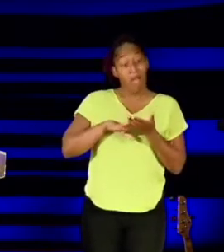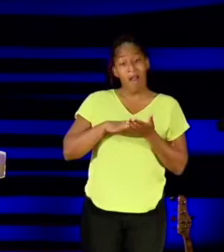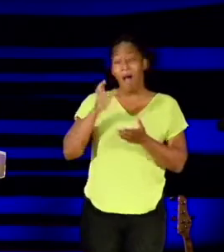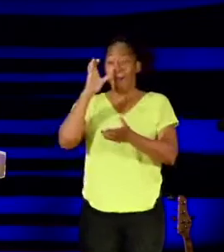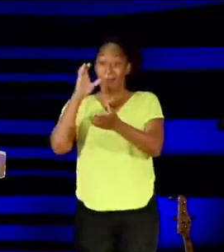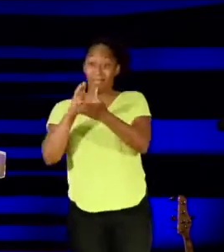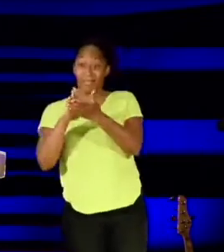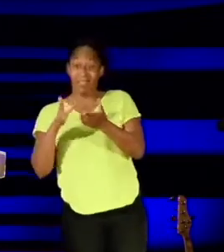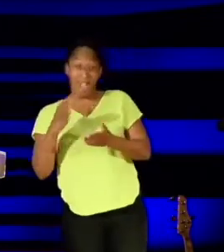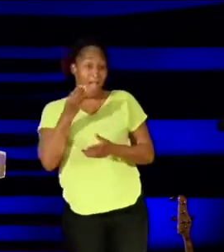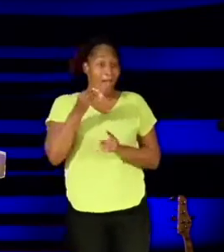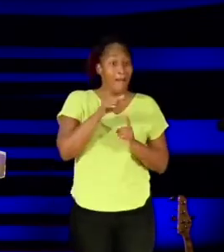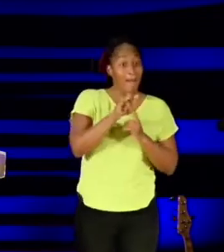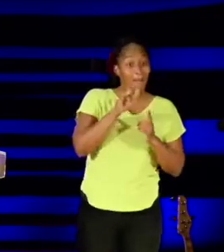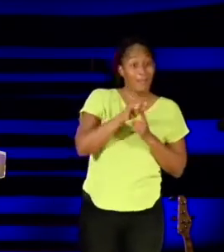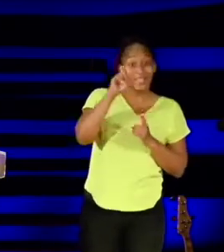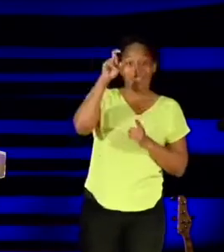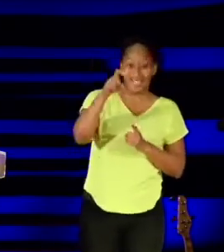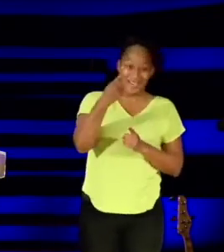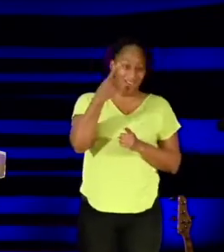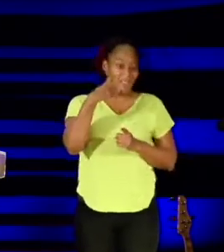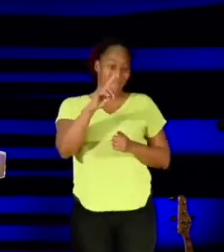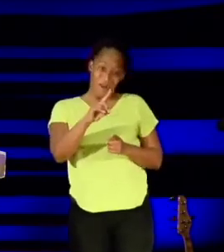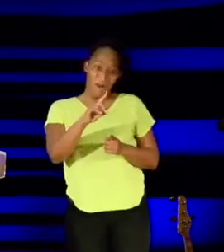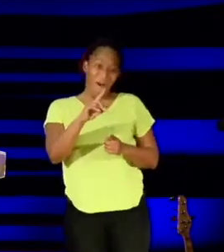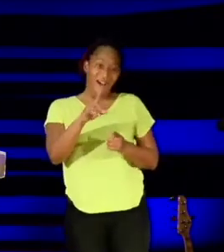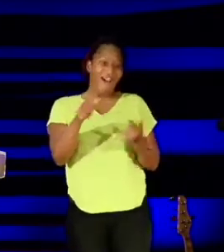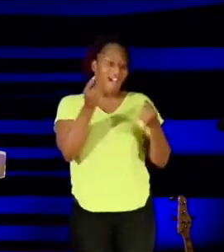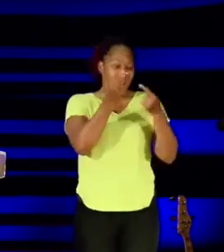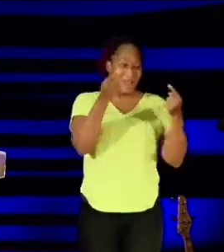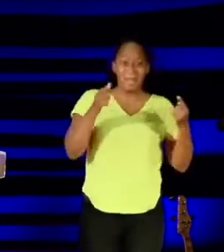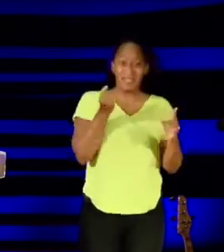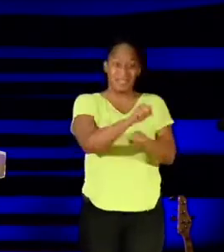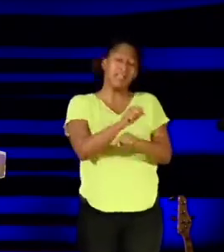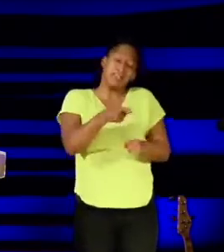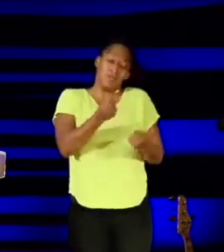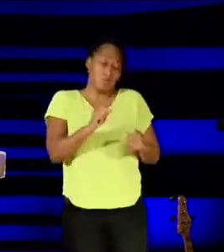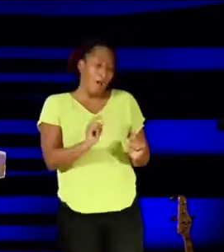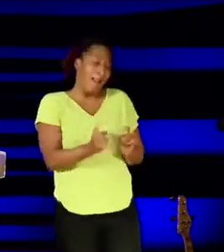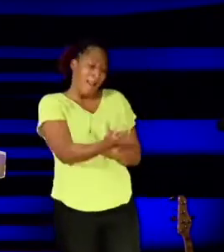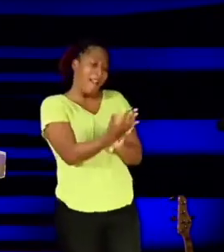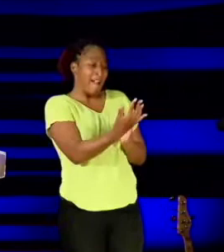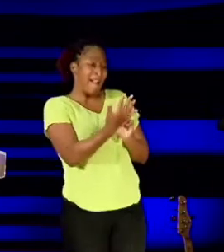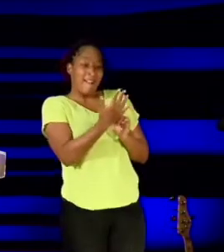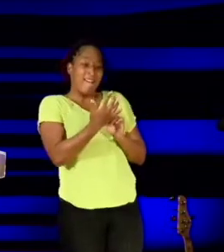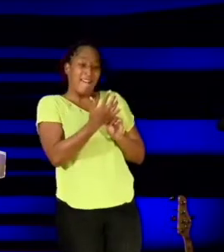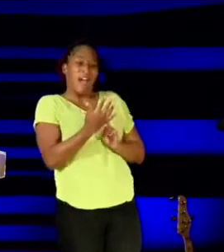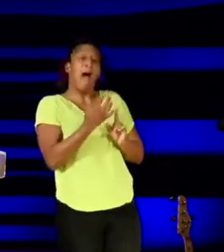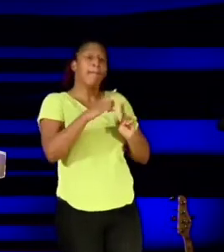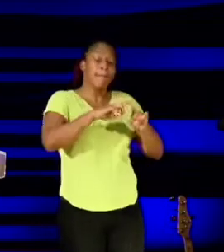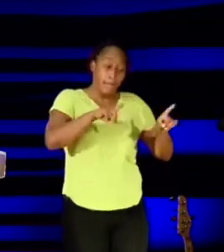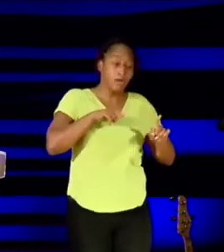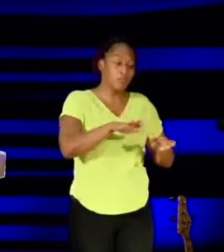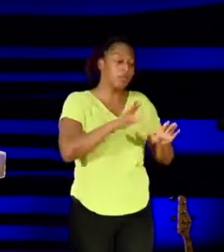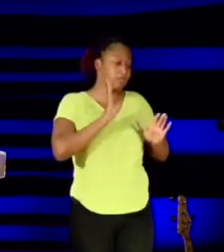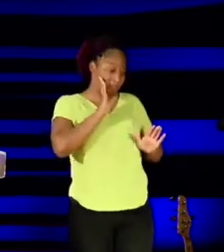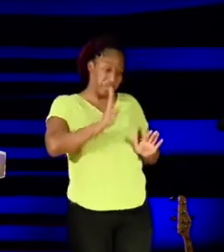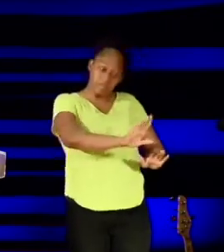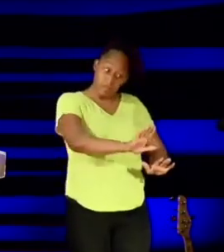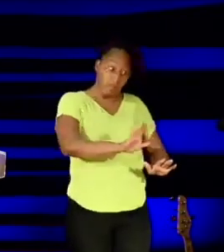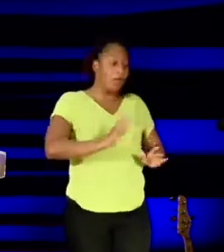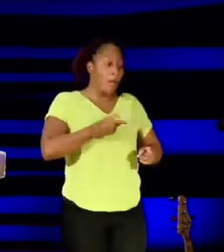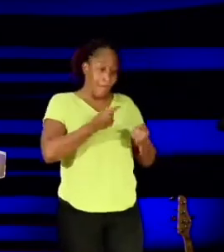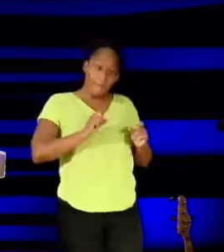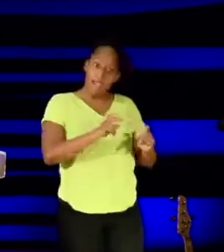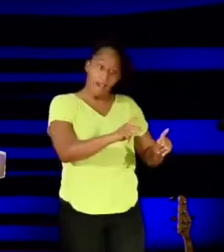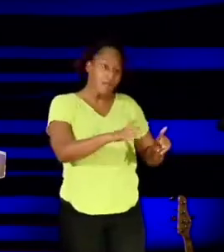to defeat the enemy. Yeah, yeah, yeah. He may try and buck up against us, but we got to bully him right back. Because just like a bully, he'll try to